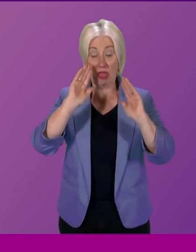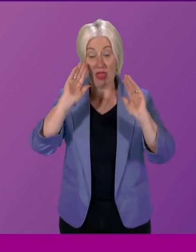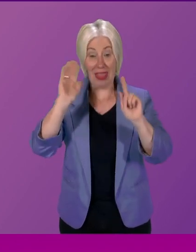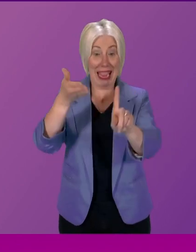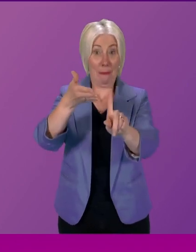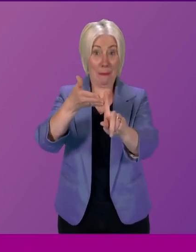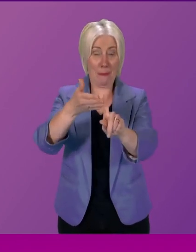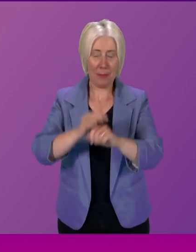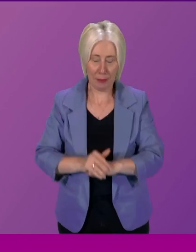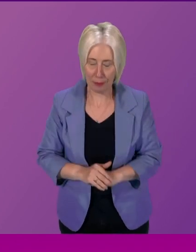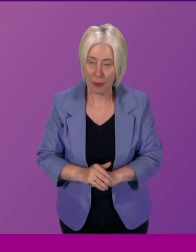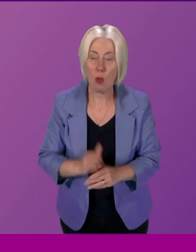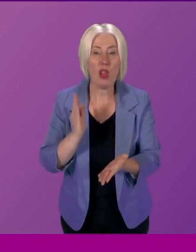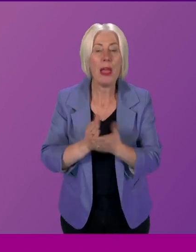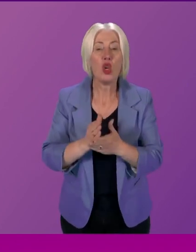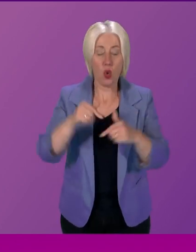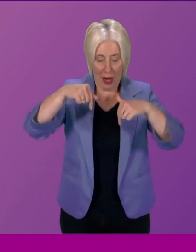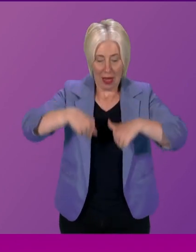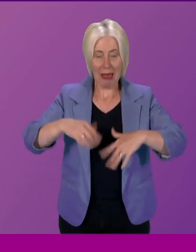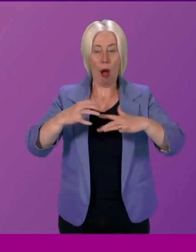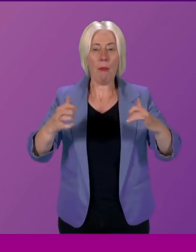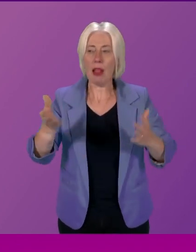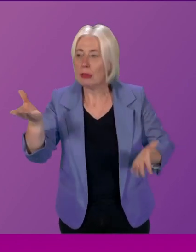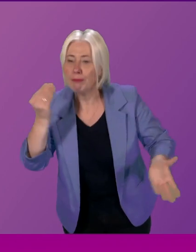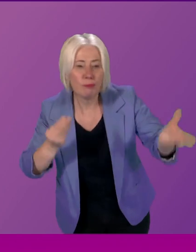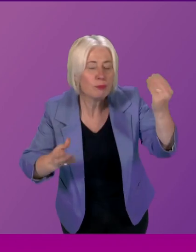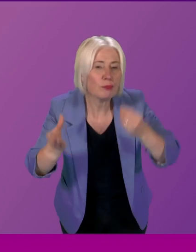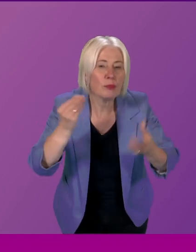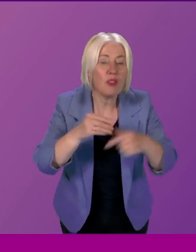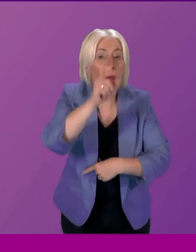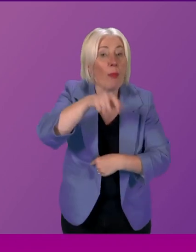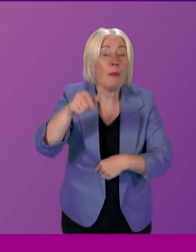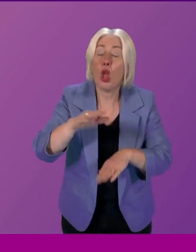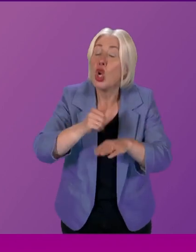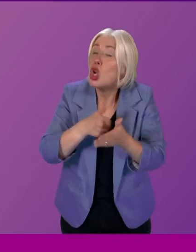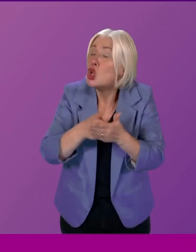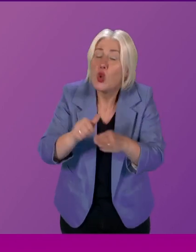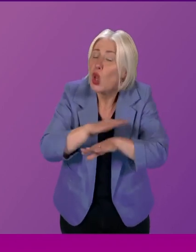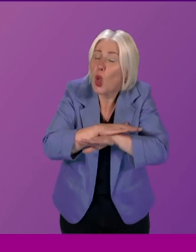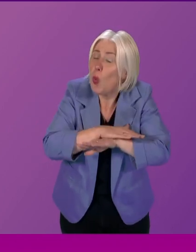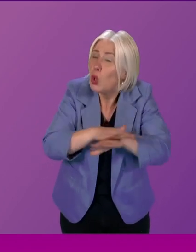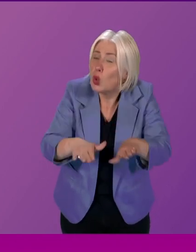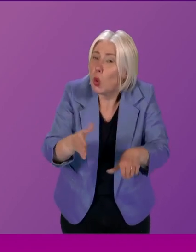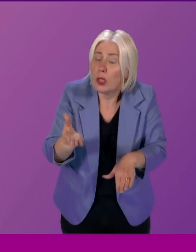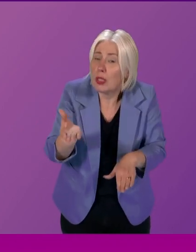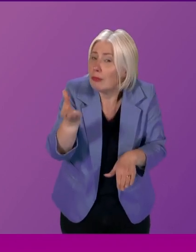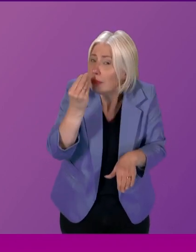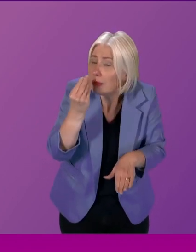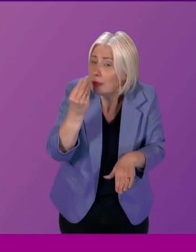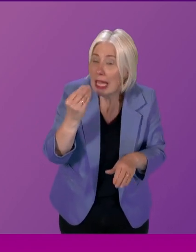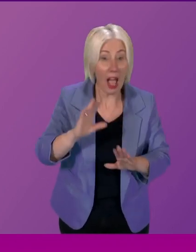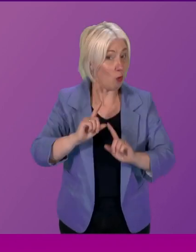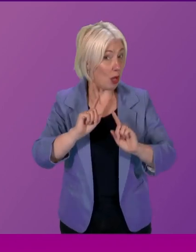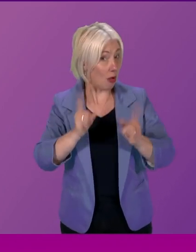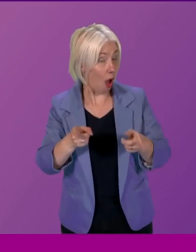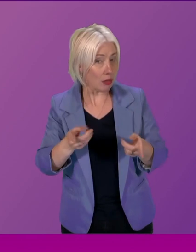so that Parliament hears from the people we don't normally hear from. If we can't hear from them, we need to hear